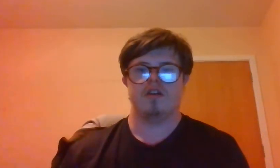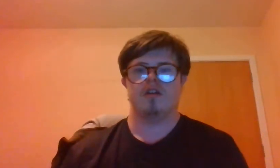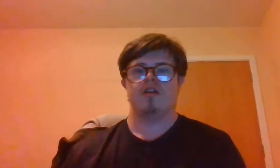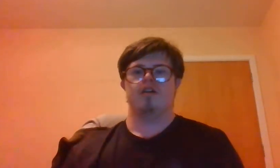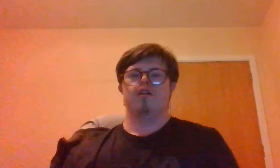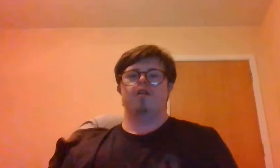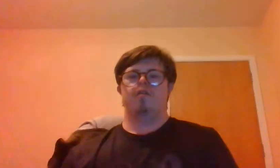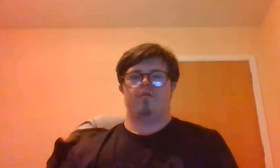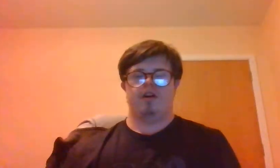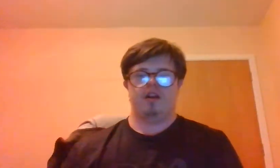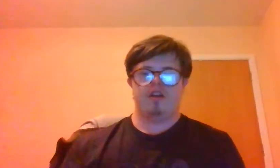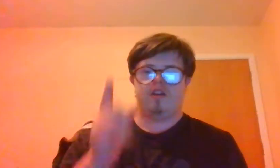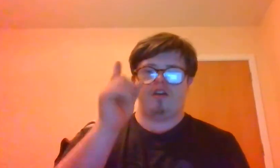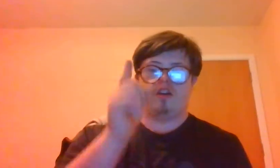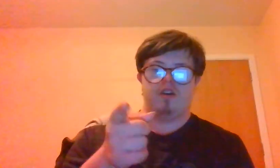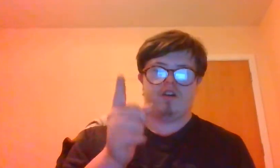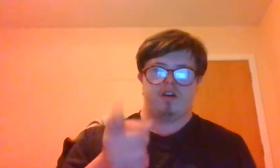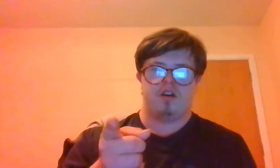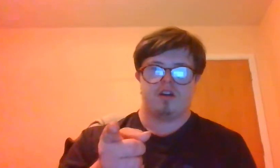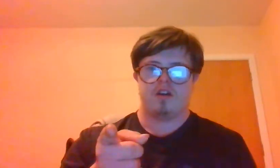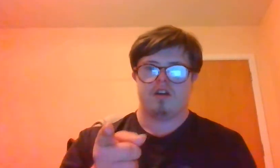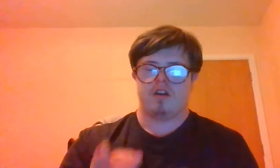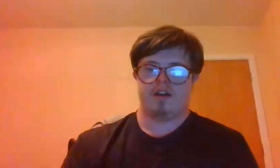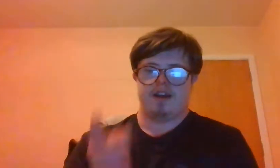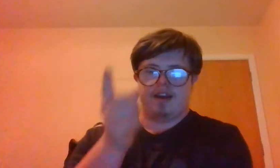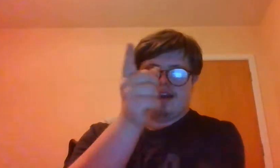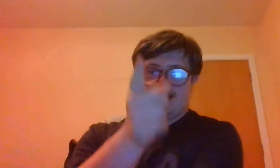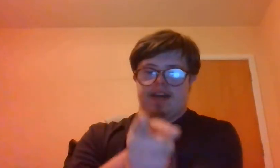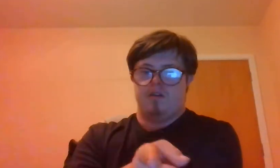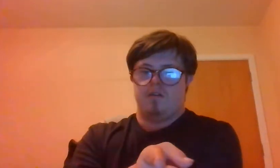While you're out